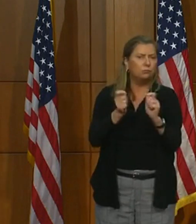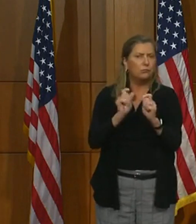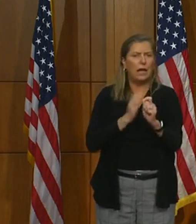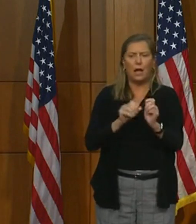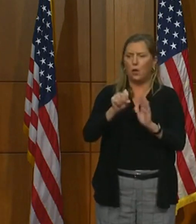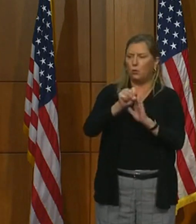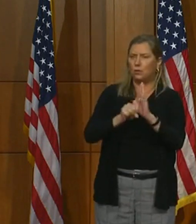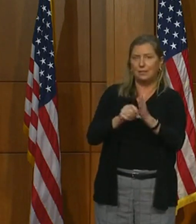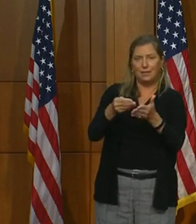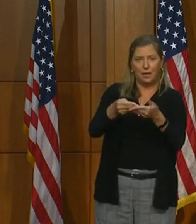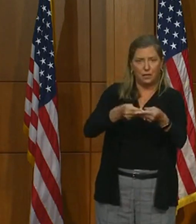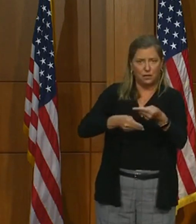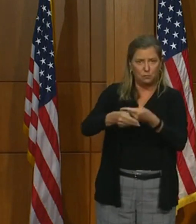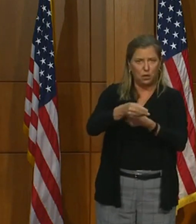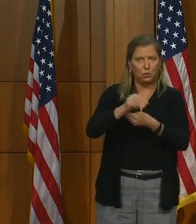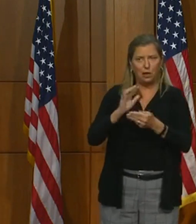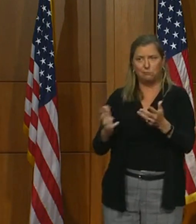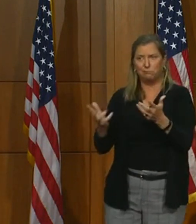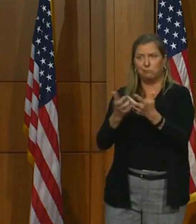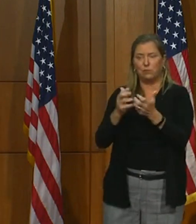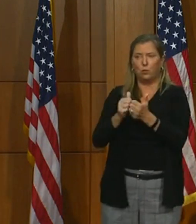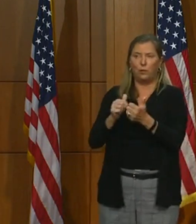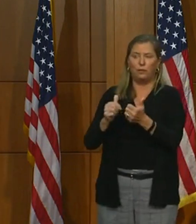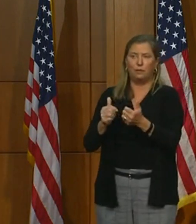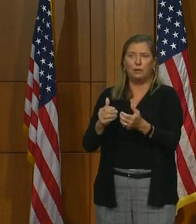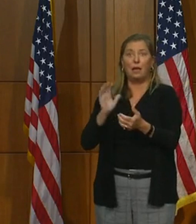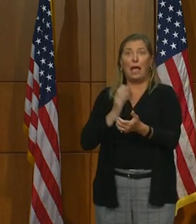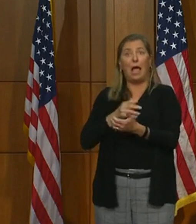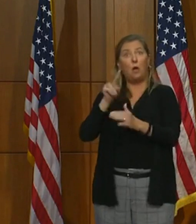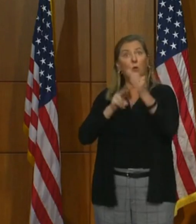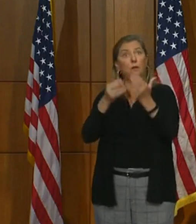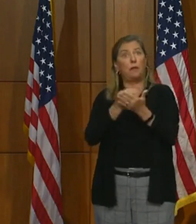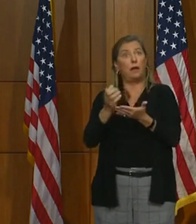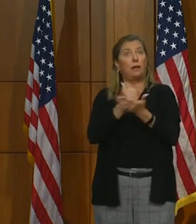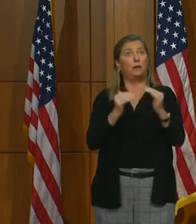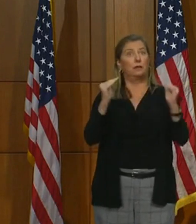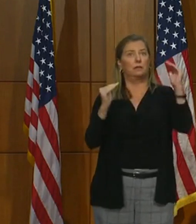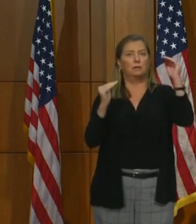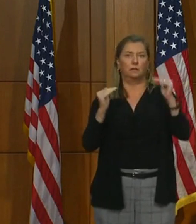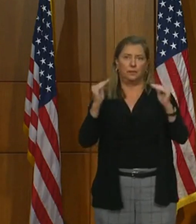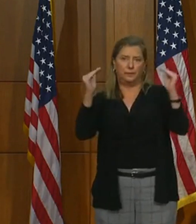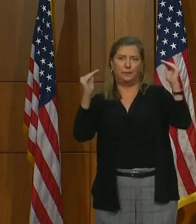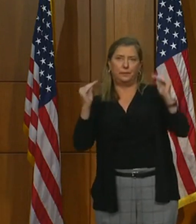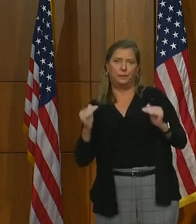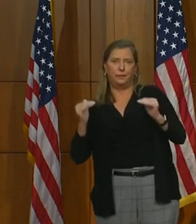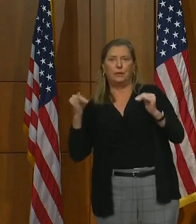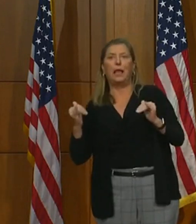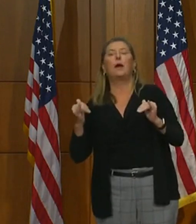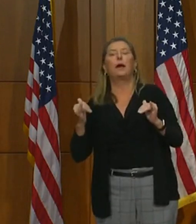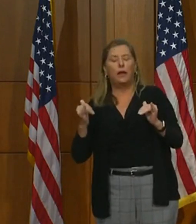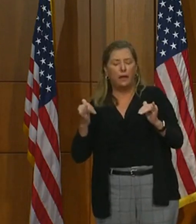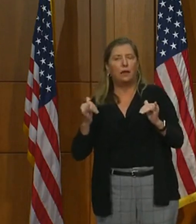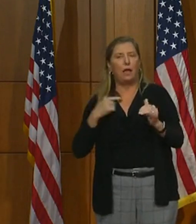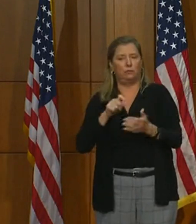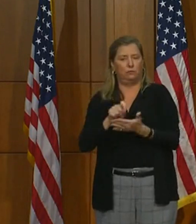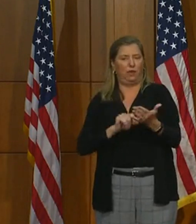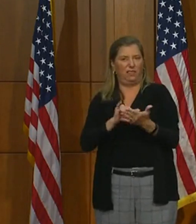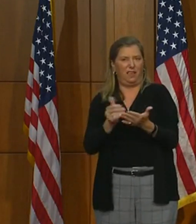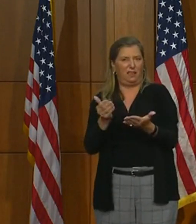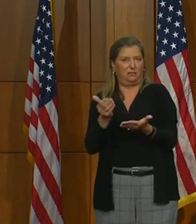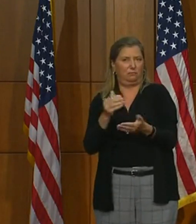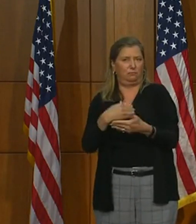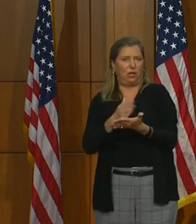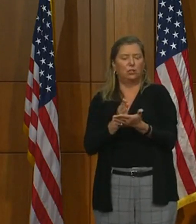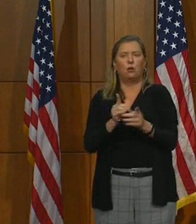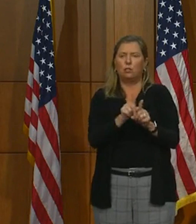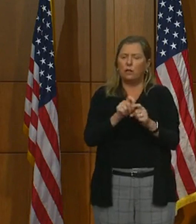our state budget around the lower revenues and additional cost of the pandemic, there is clearly a need to address issues